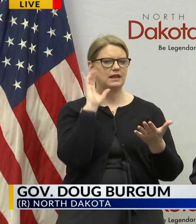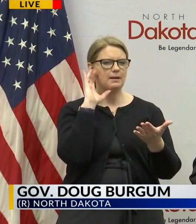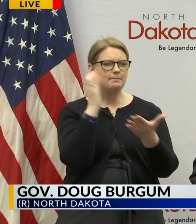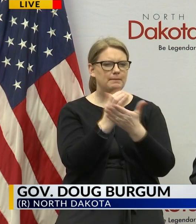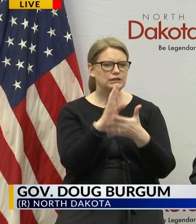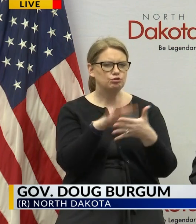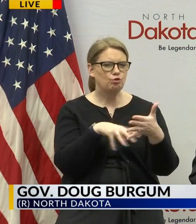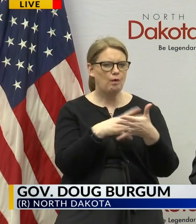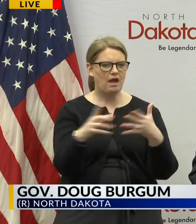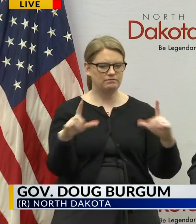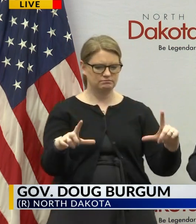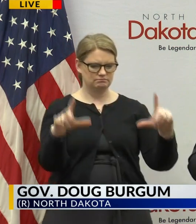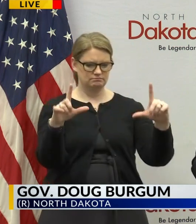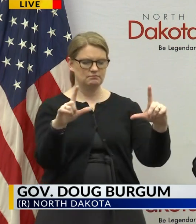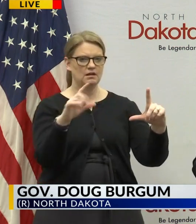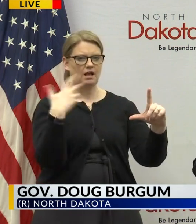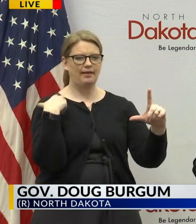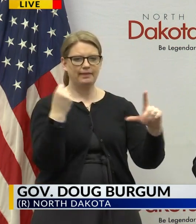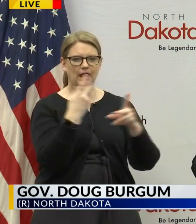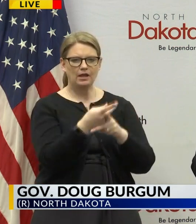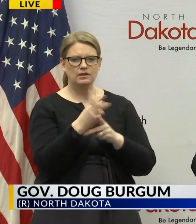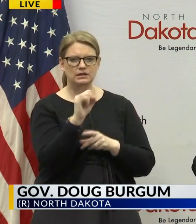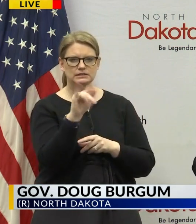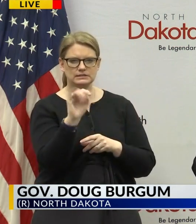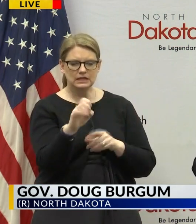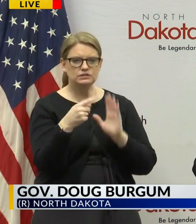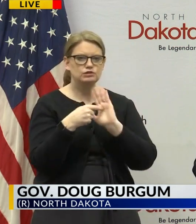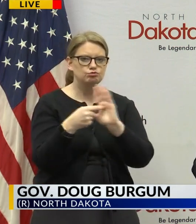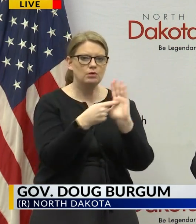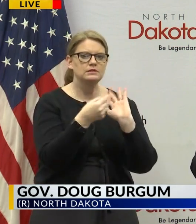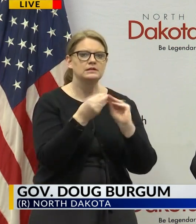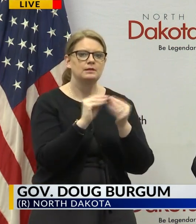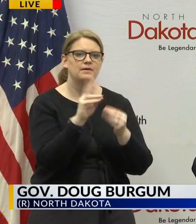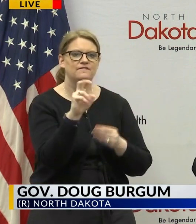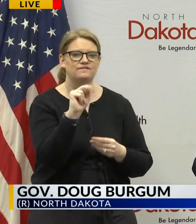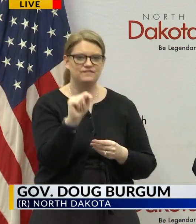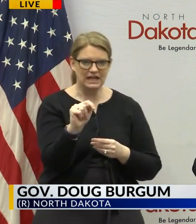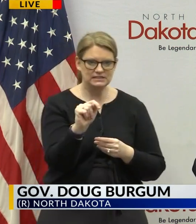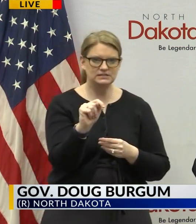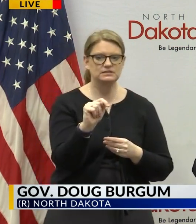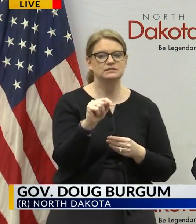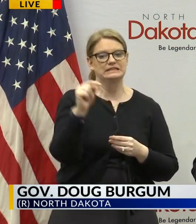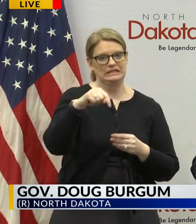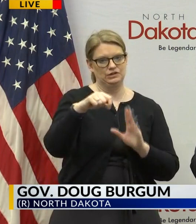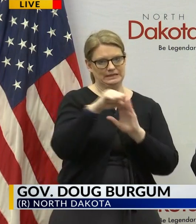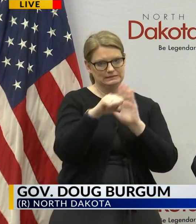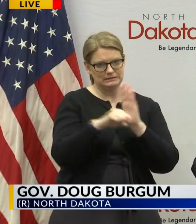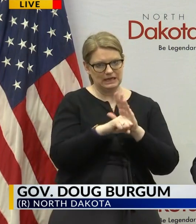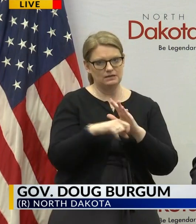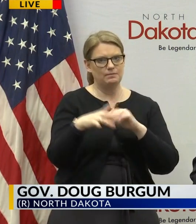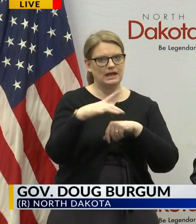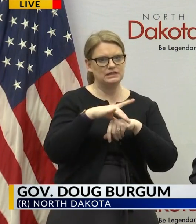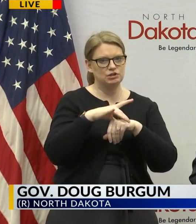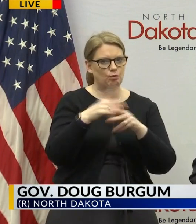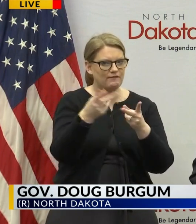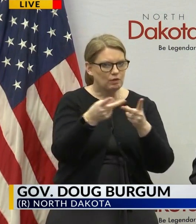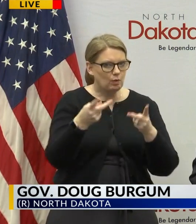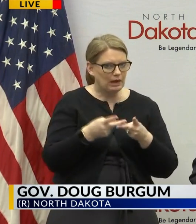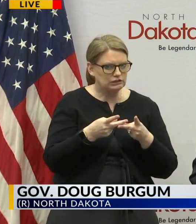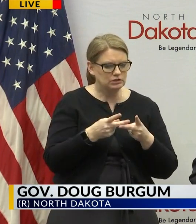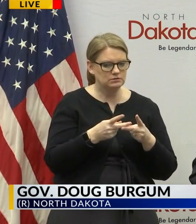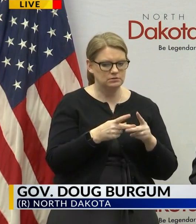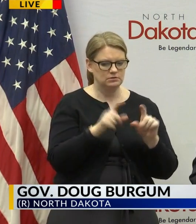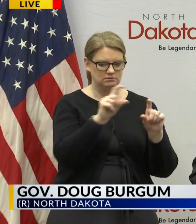site that shows a number of ventilators in the state uh by geographic location uh and then also the